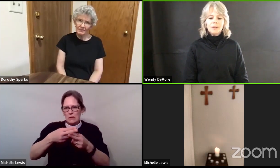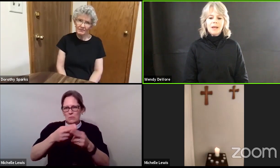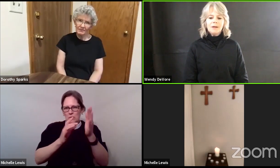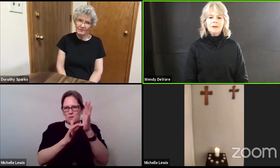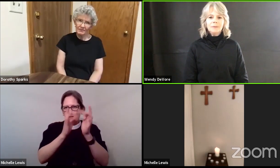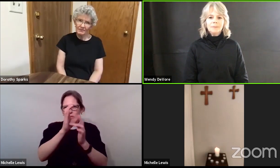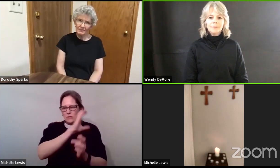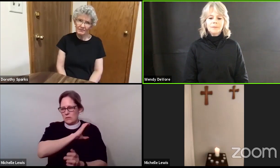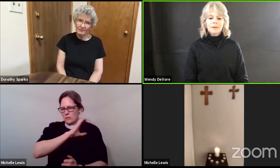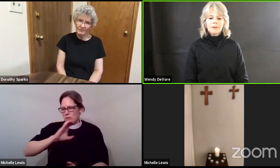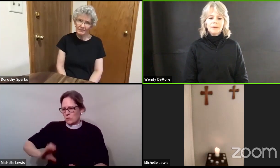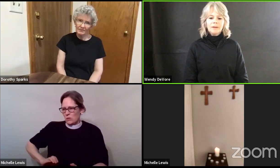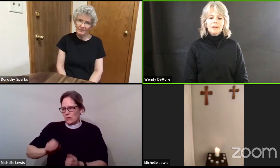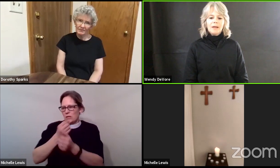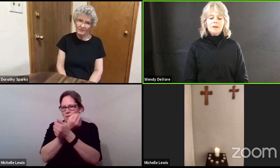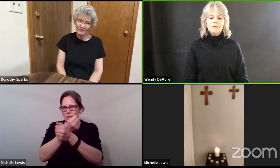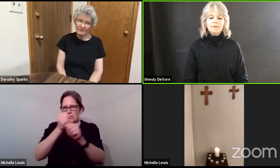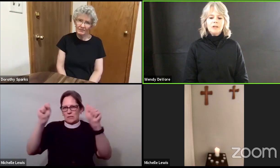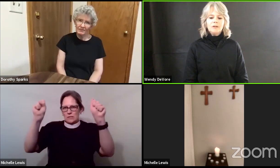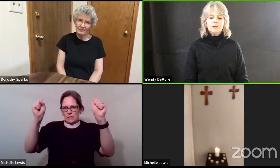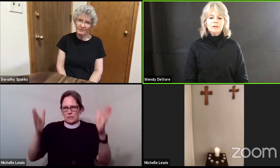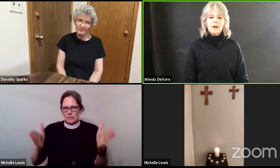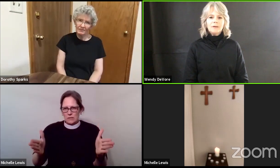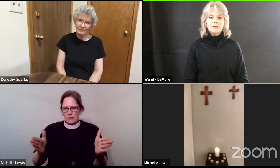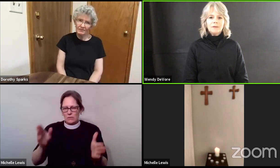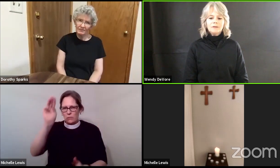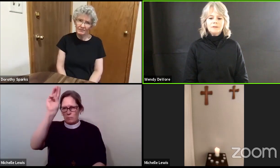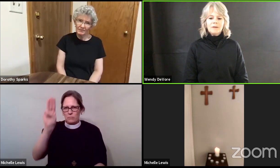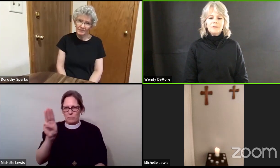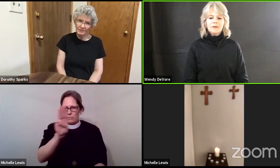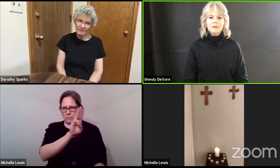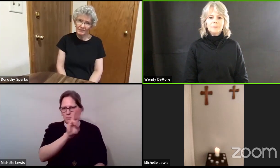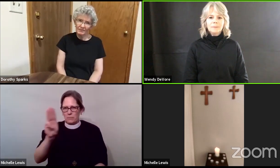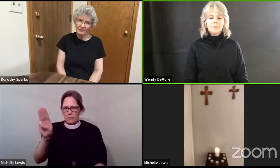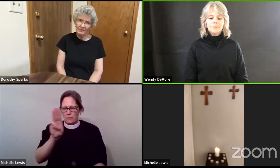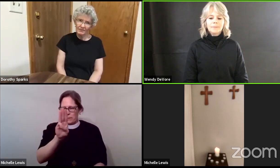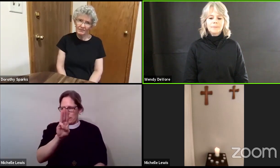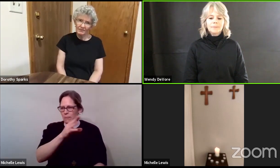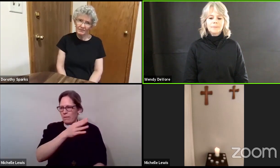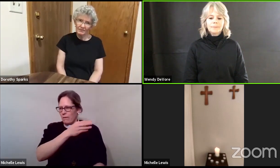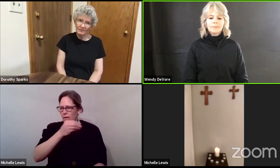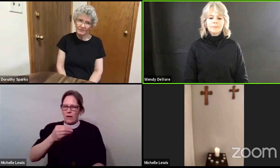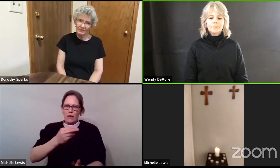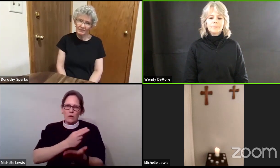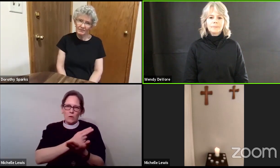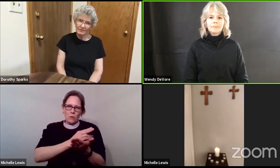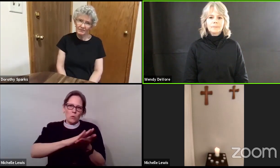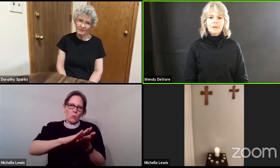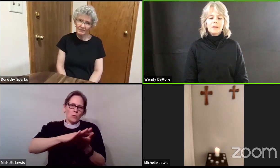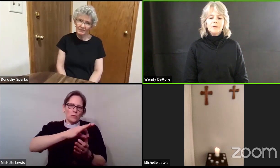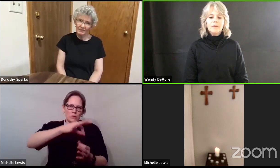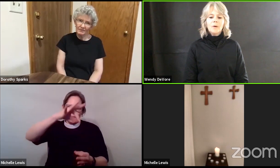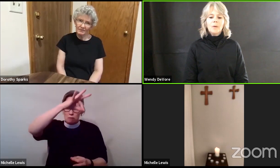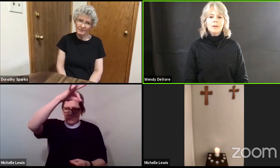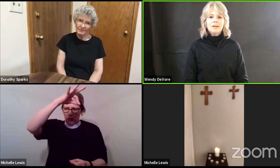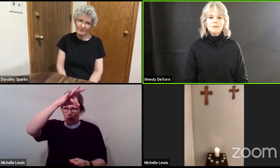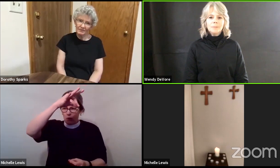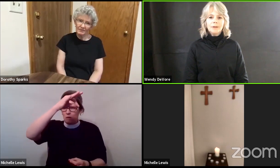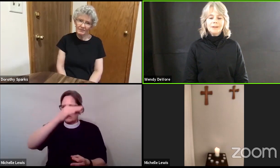Creator, and of Jesus Christ the Savior, and of the Holy Spirit,